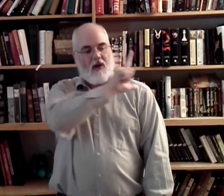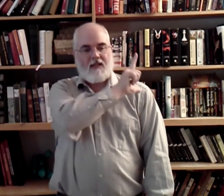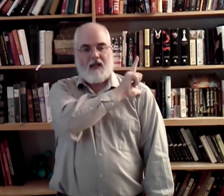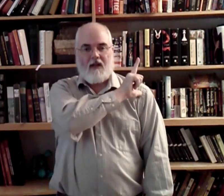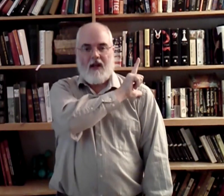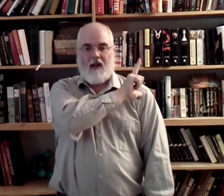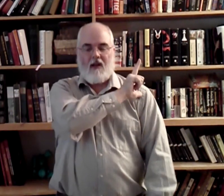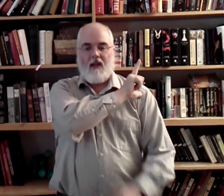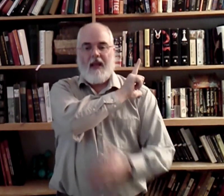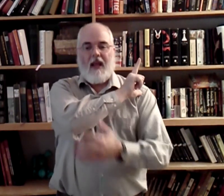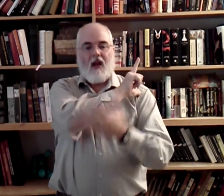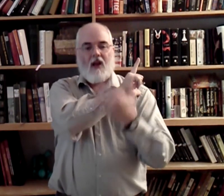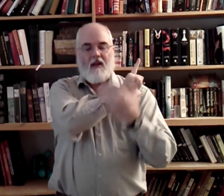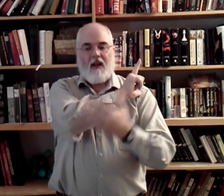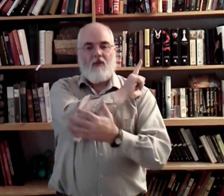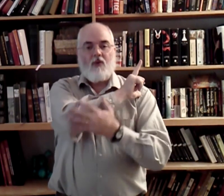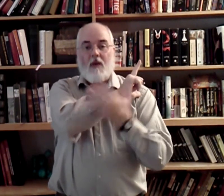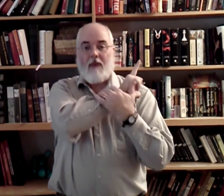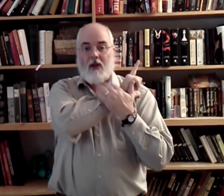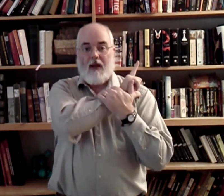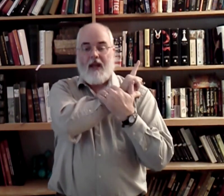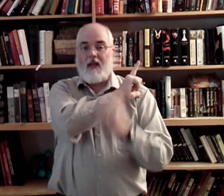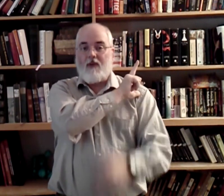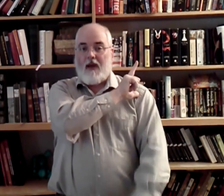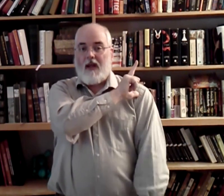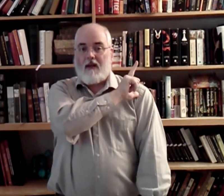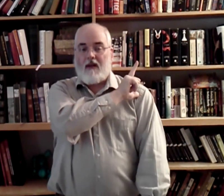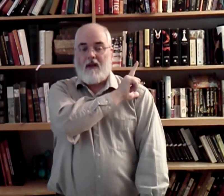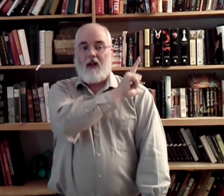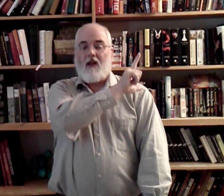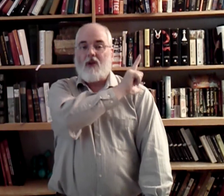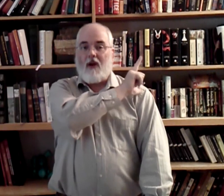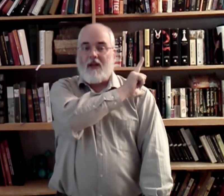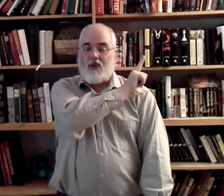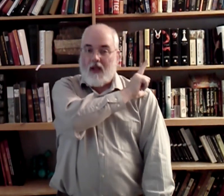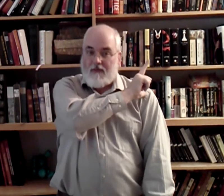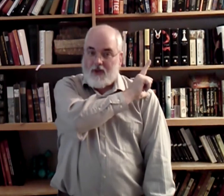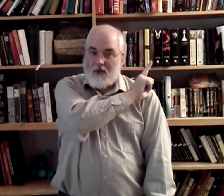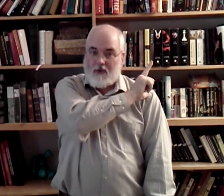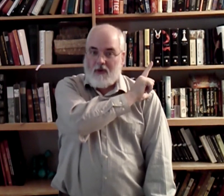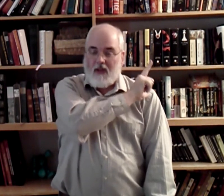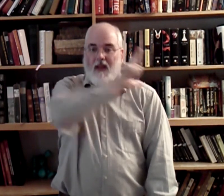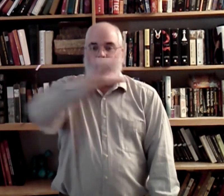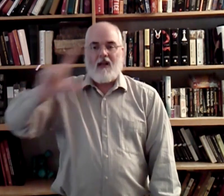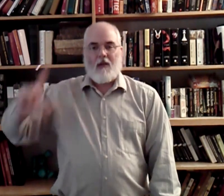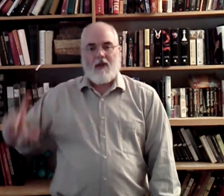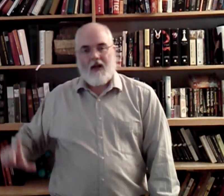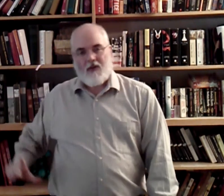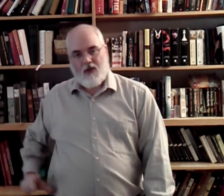is the letter L. Done by your right hand if you're right handed. Starting at your left shoulder. And coming down to your